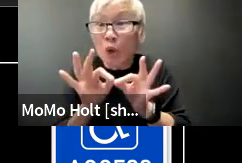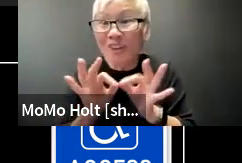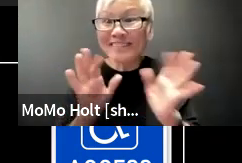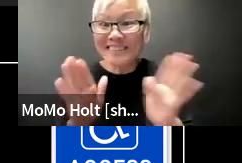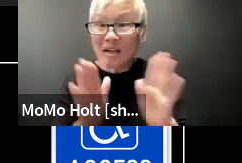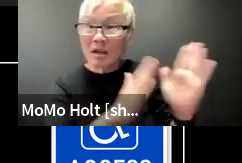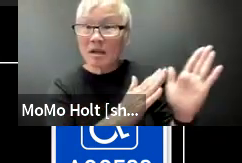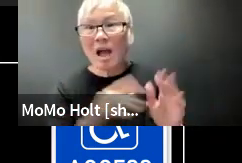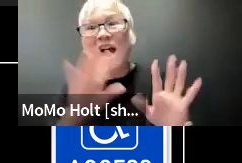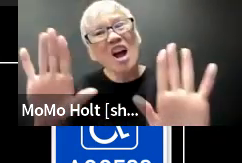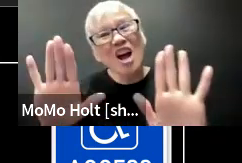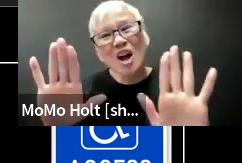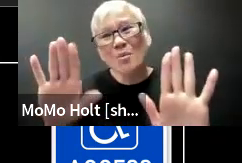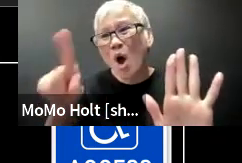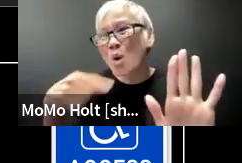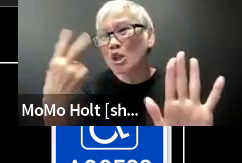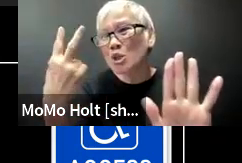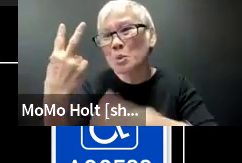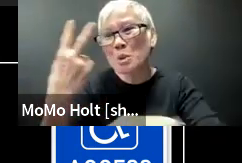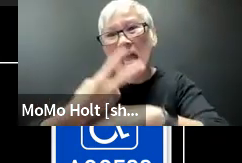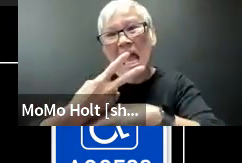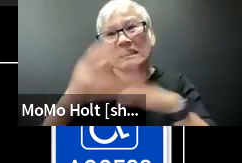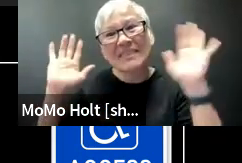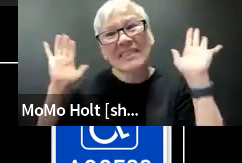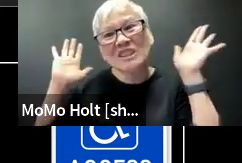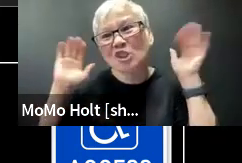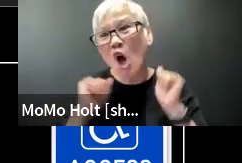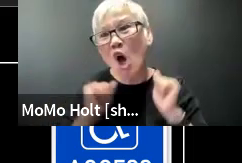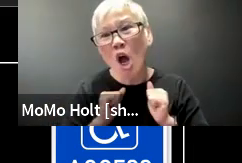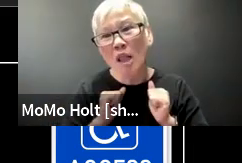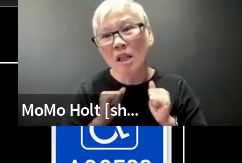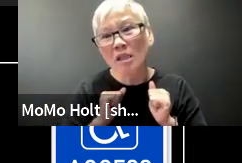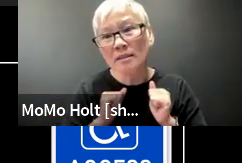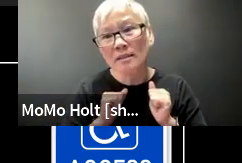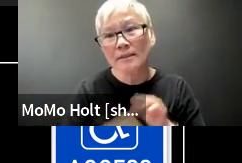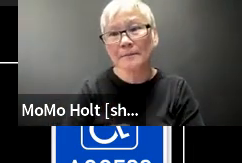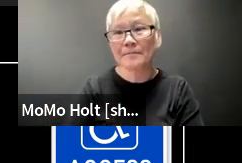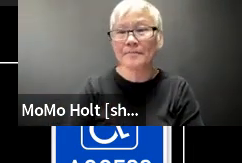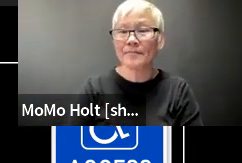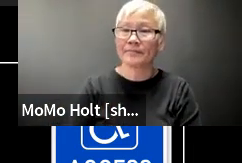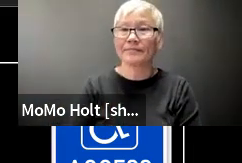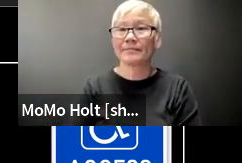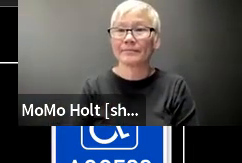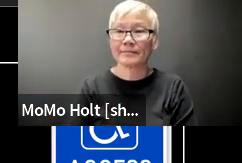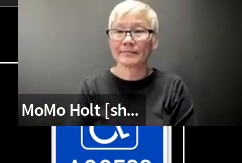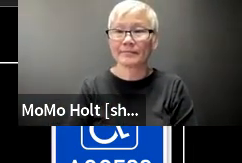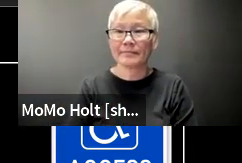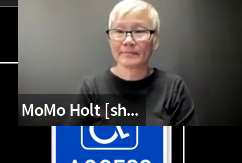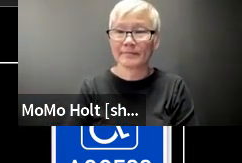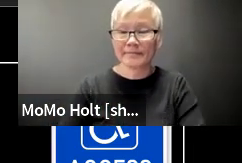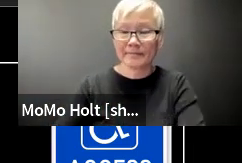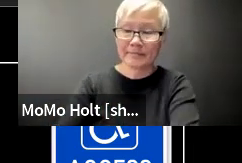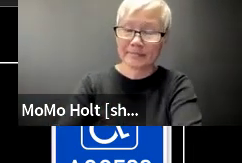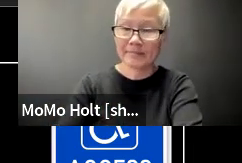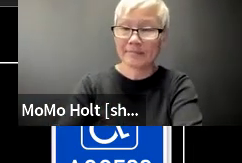an ASL interpreter well yeah we can find one for you oh but only for two days that's all